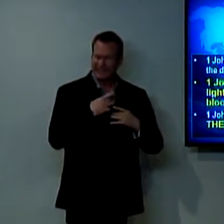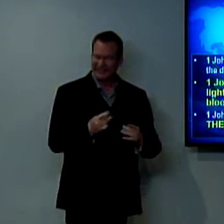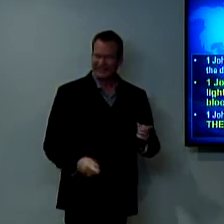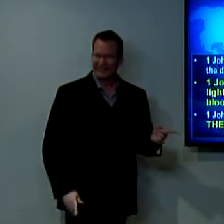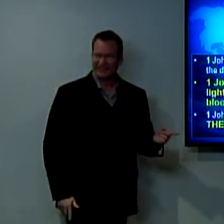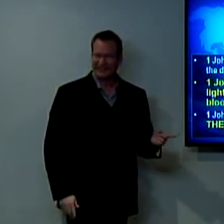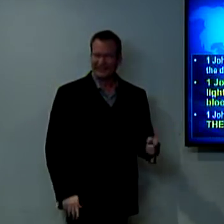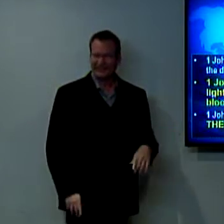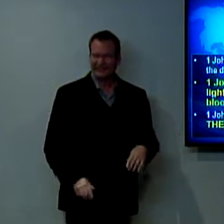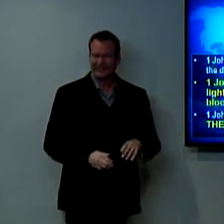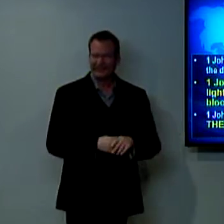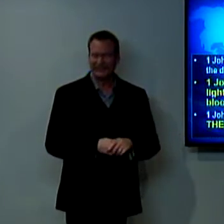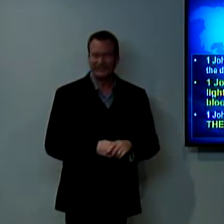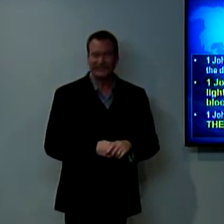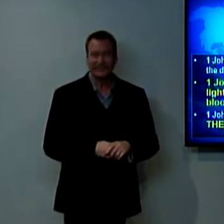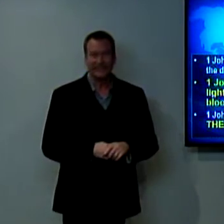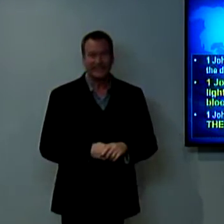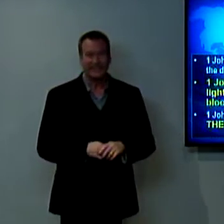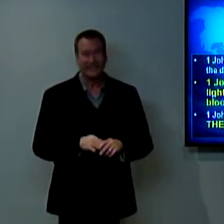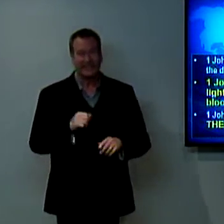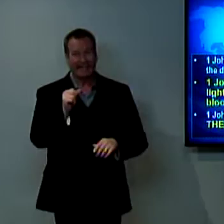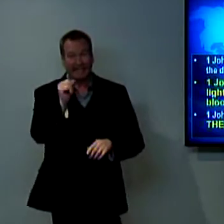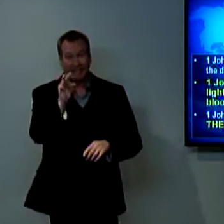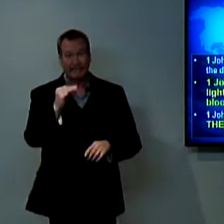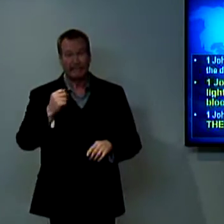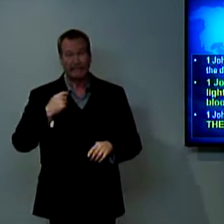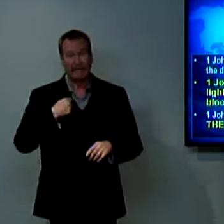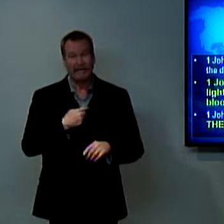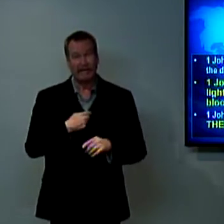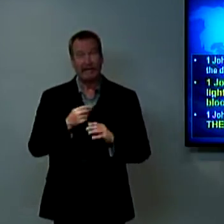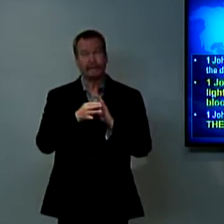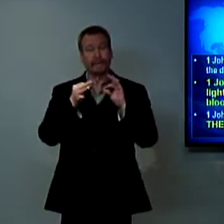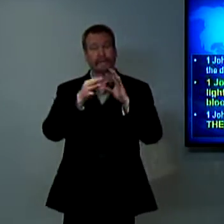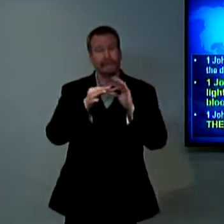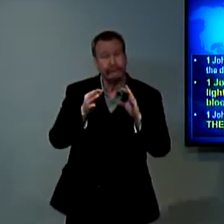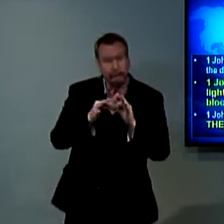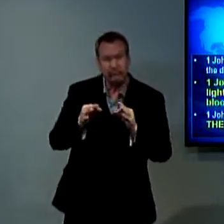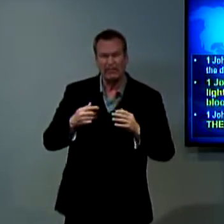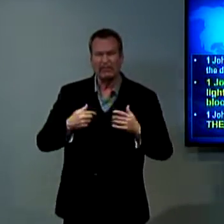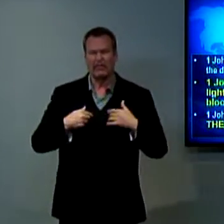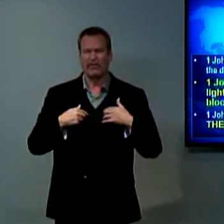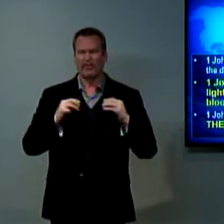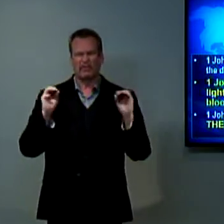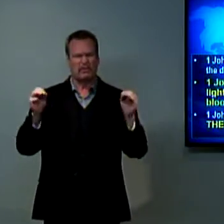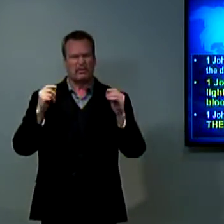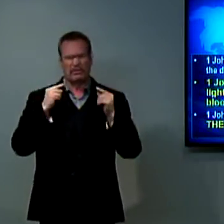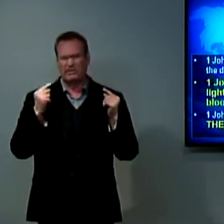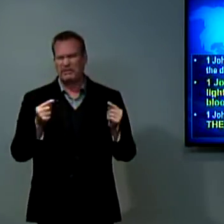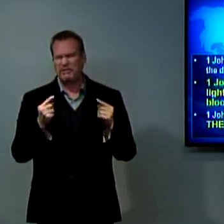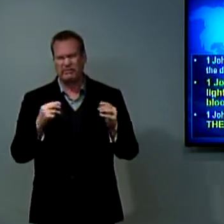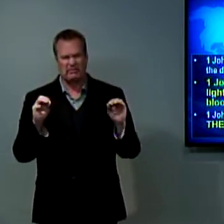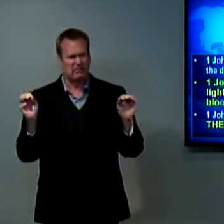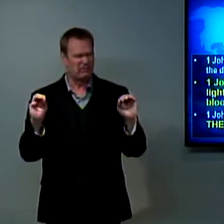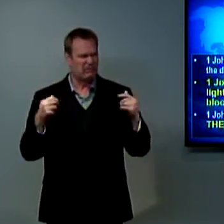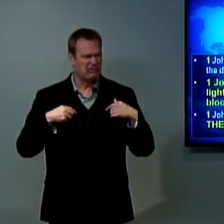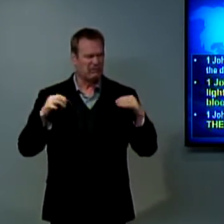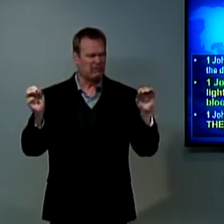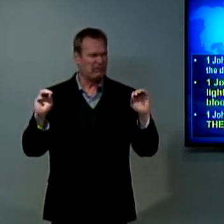This verse goes on to explain that phenomena. It says, if we claim to be without sin, oh, I don't have any sin.